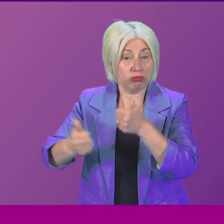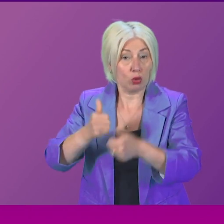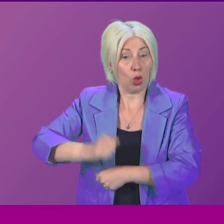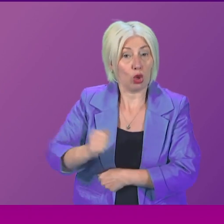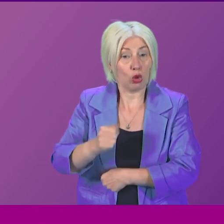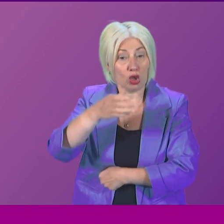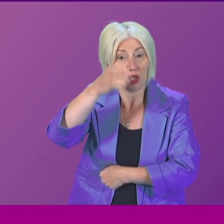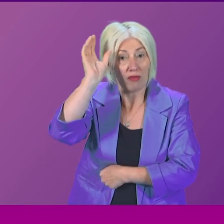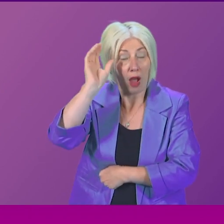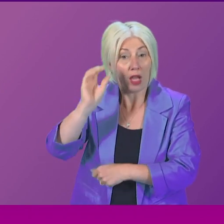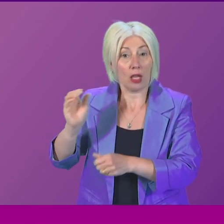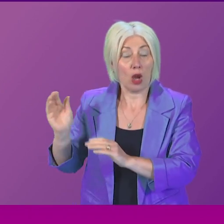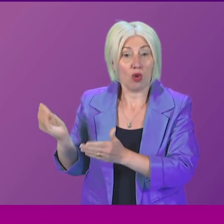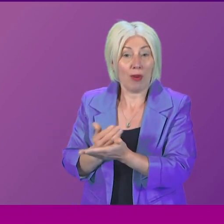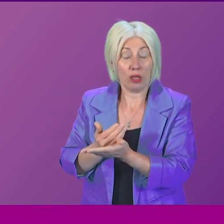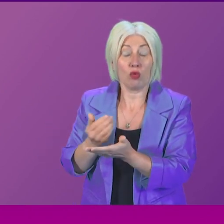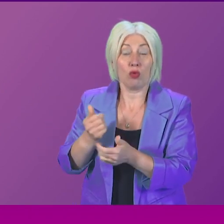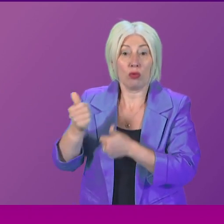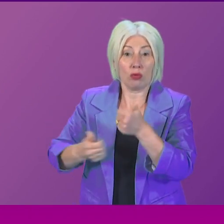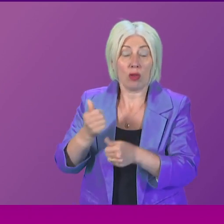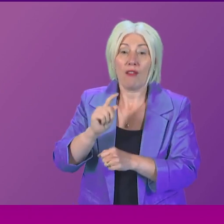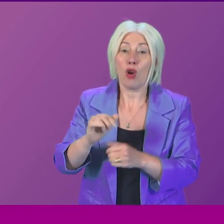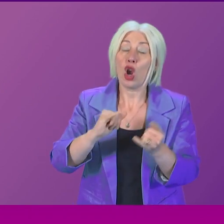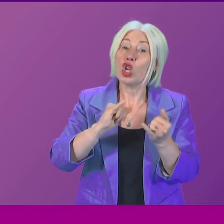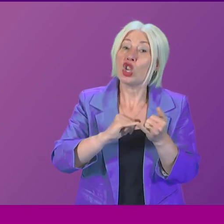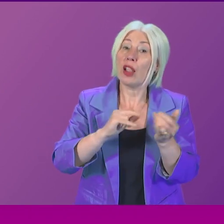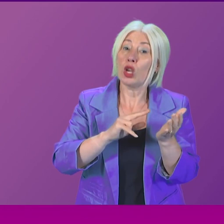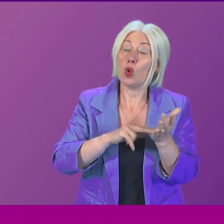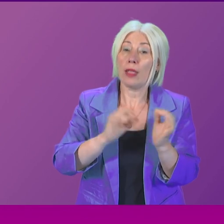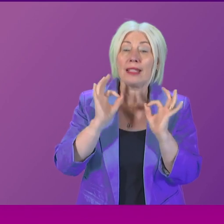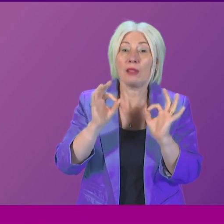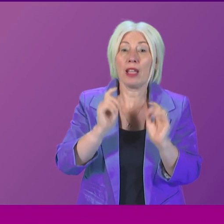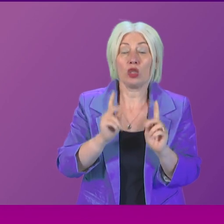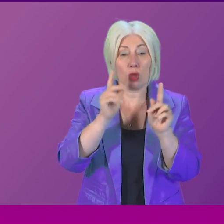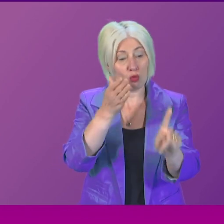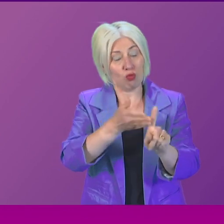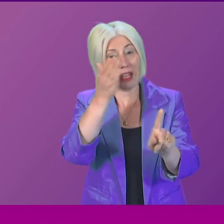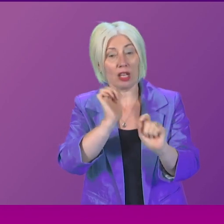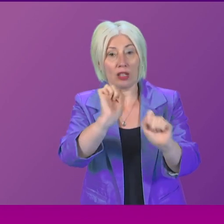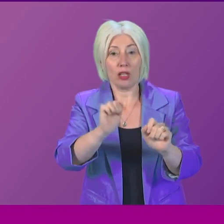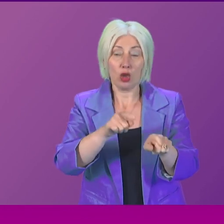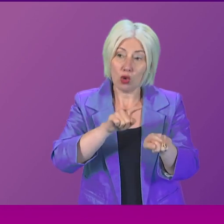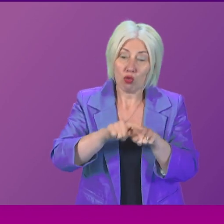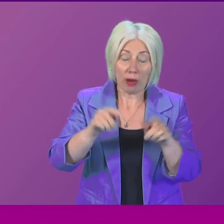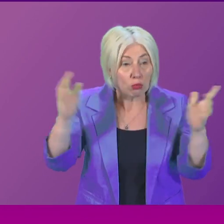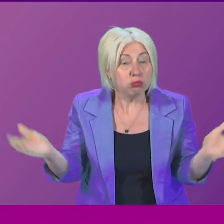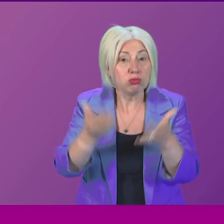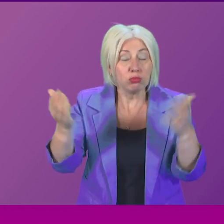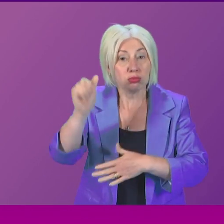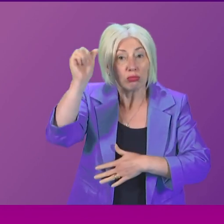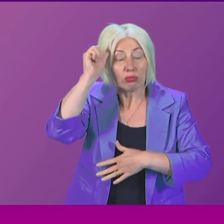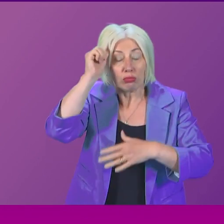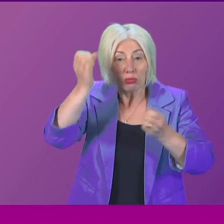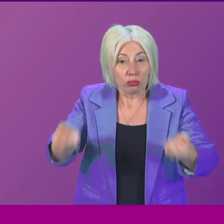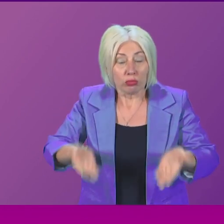Rescue Service on receiving the Shirley Nolan Special Recognition Award for its efforts to raise awareness and inspire